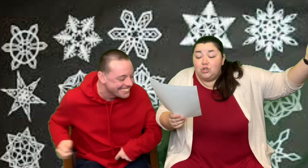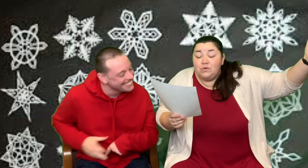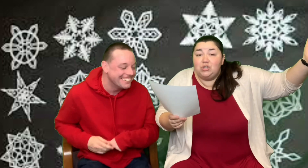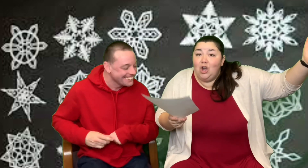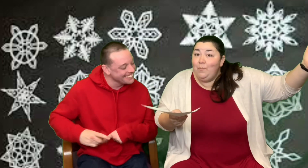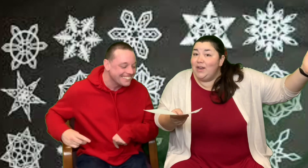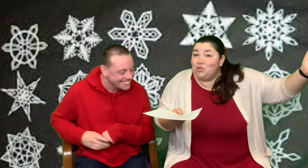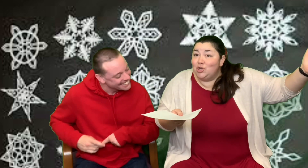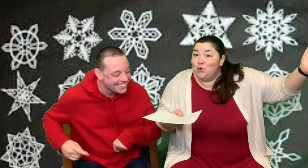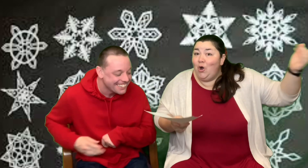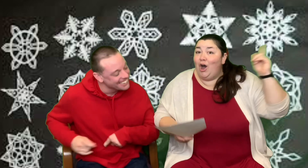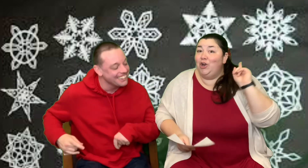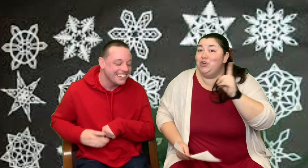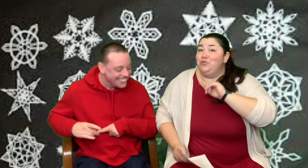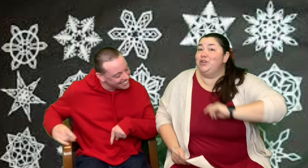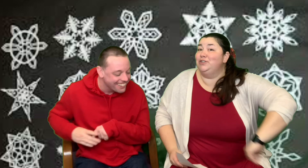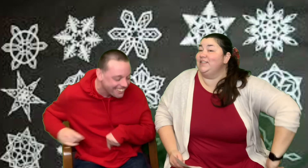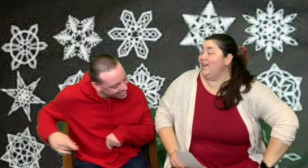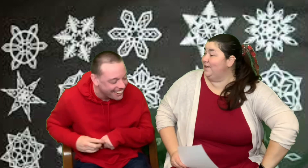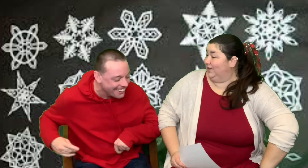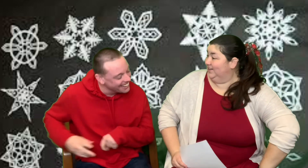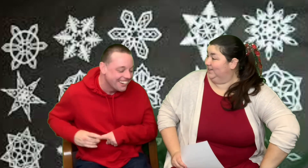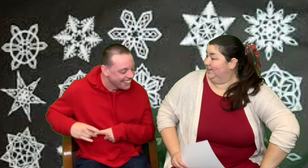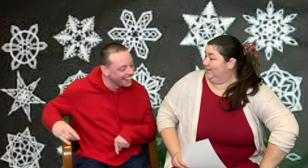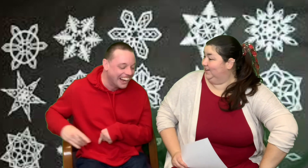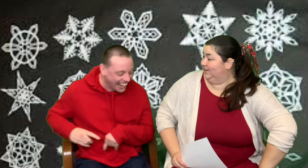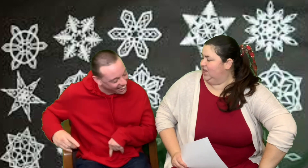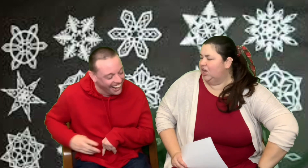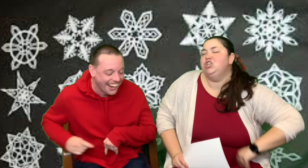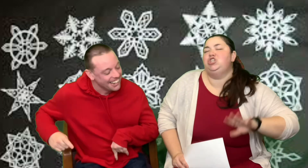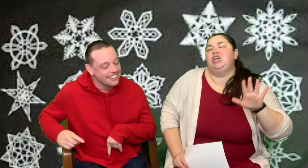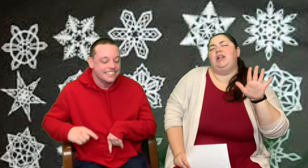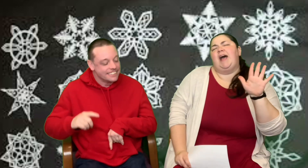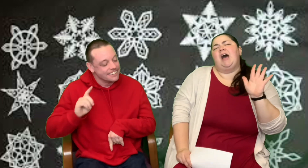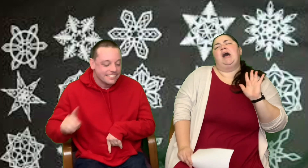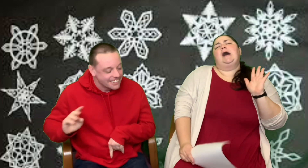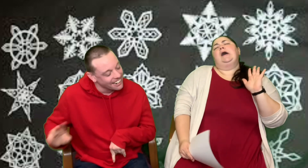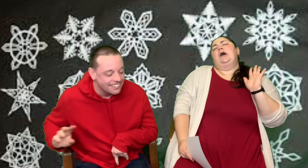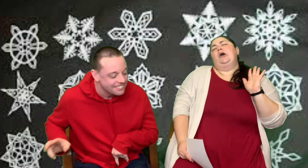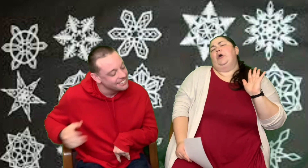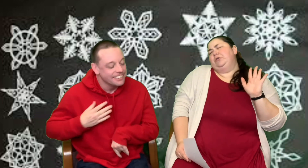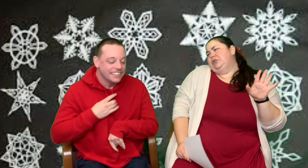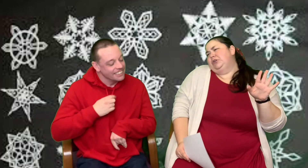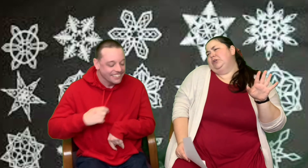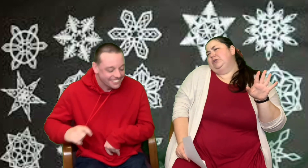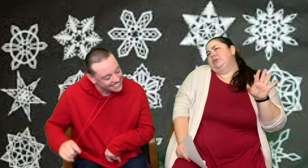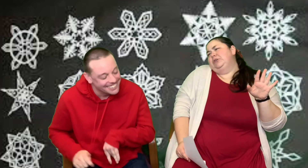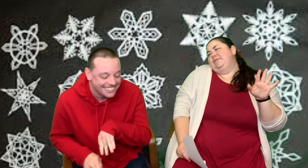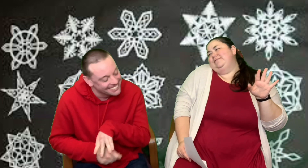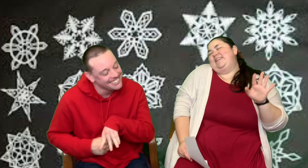What do snowmen do on New Year's Eve? Chill out. Chill out.